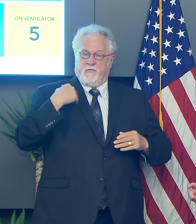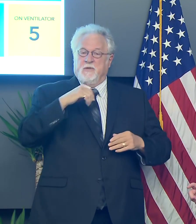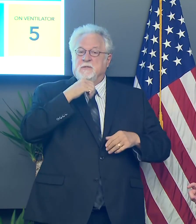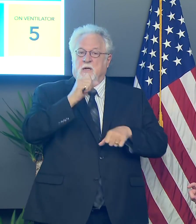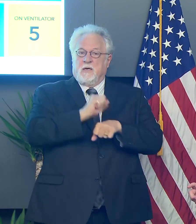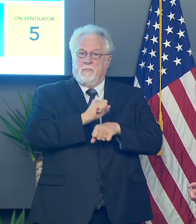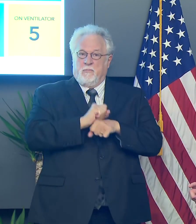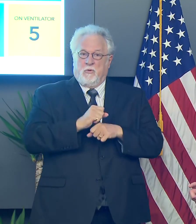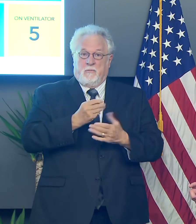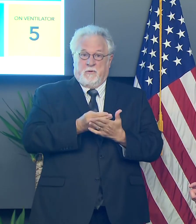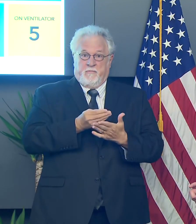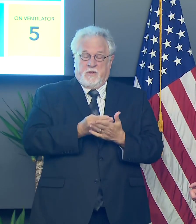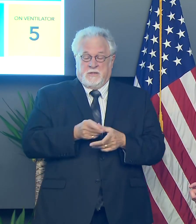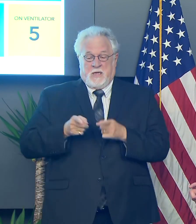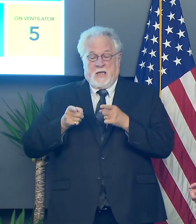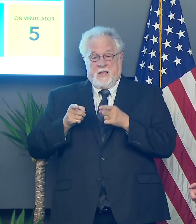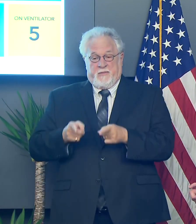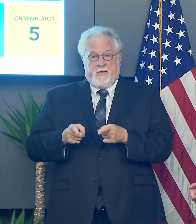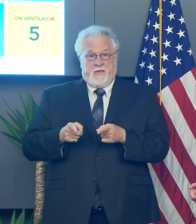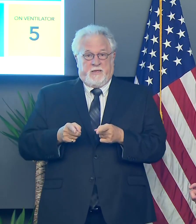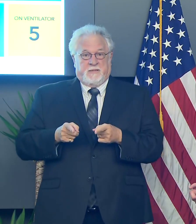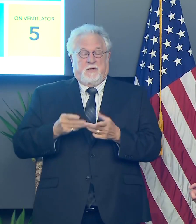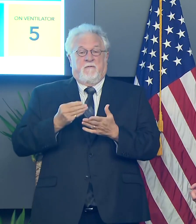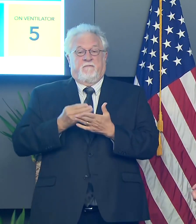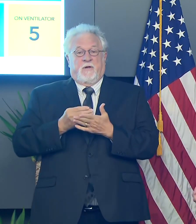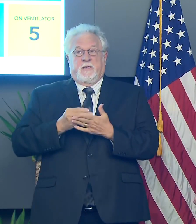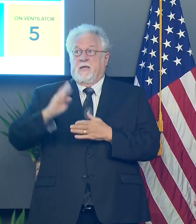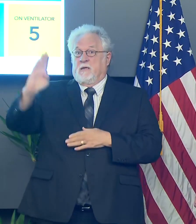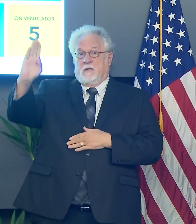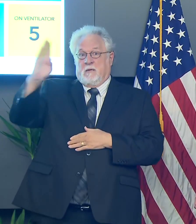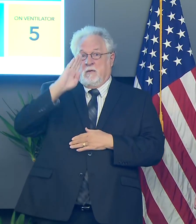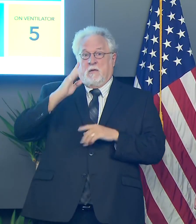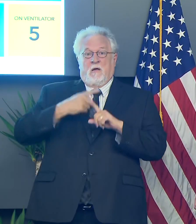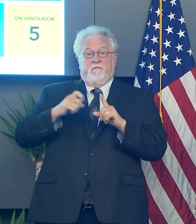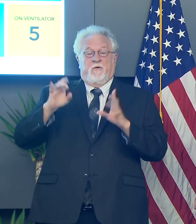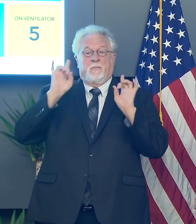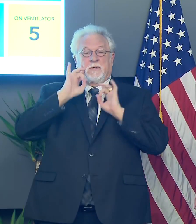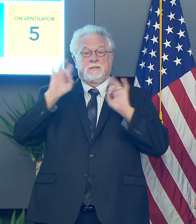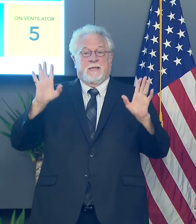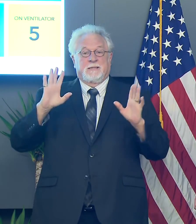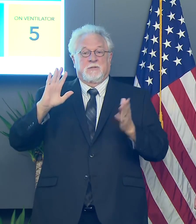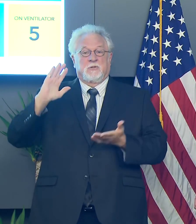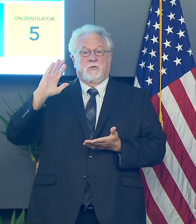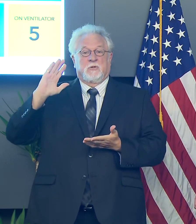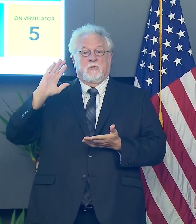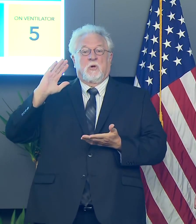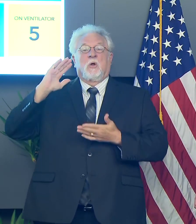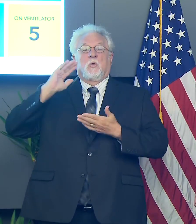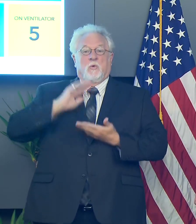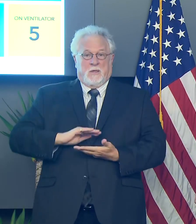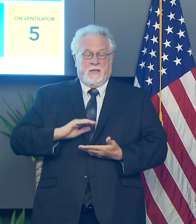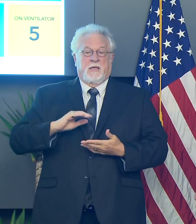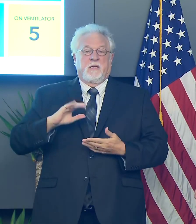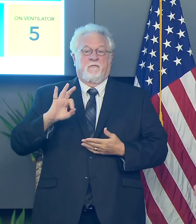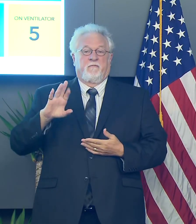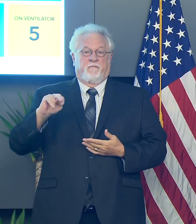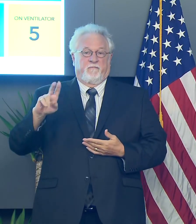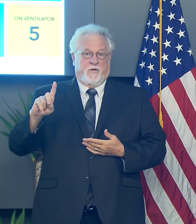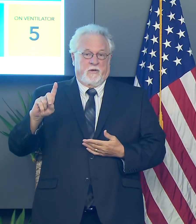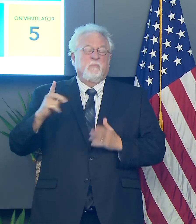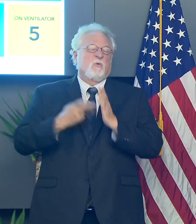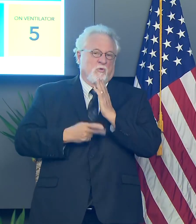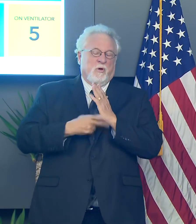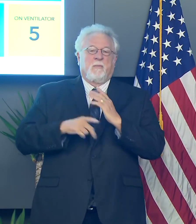unemployment funds. This is funding that's coming out of the disaster, uh, relief, uh,